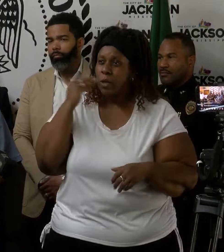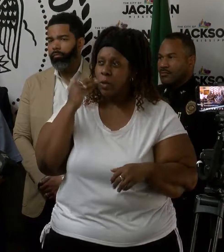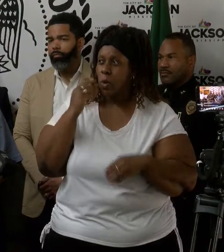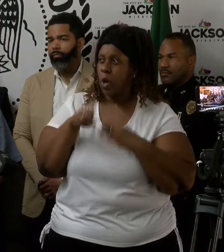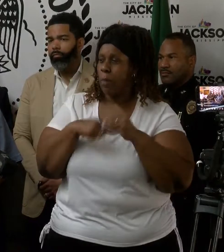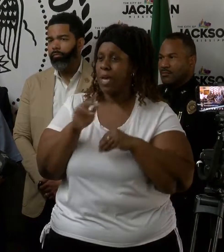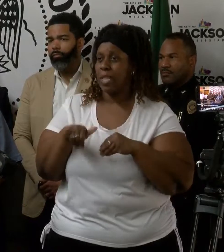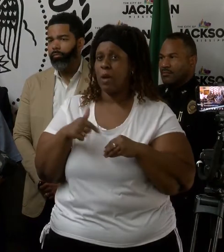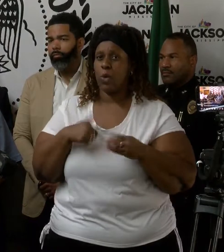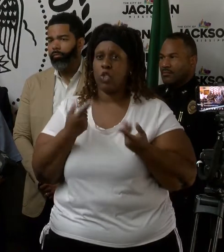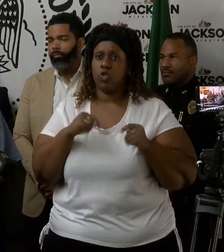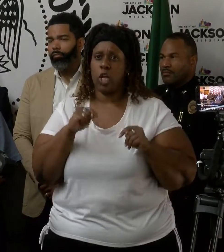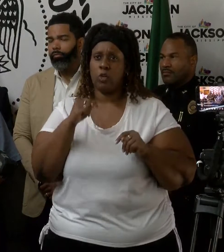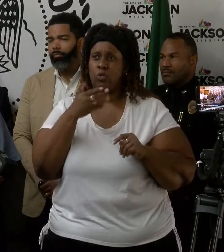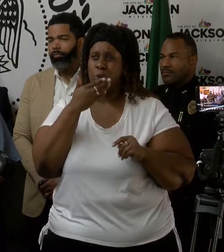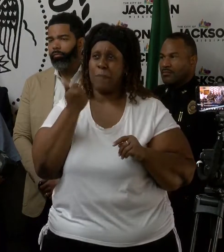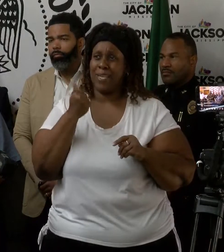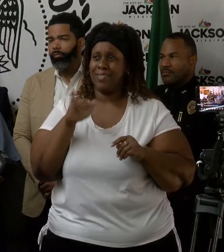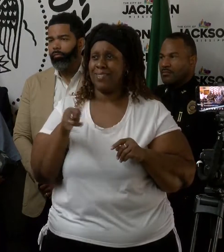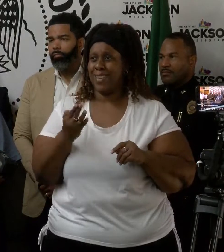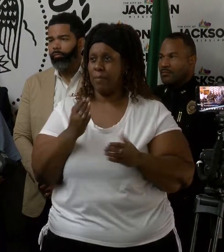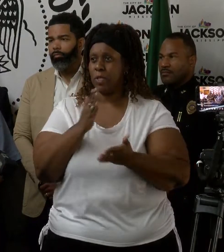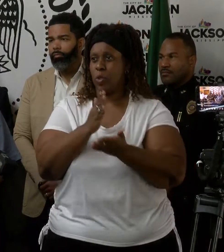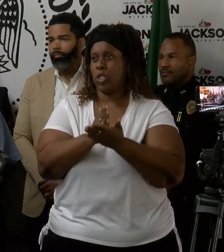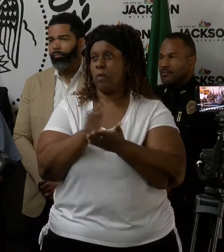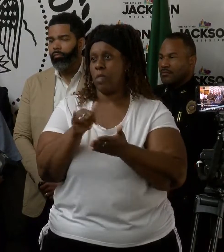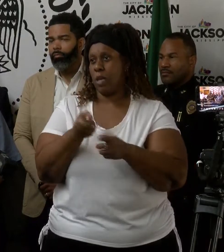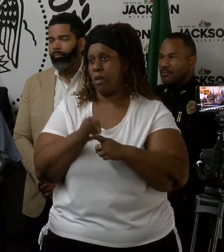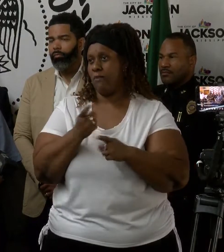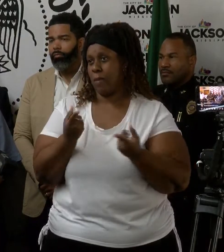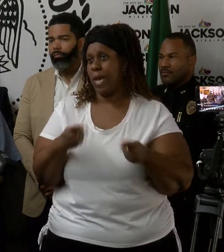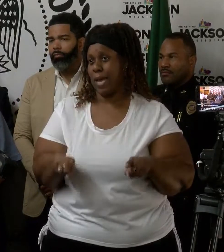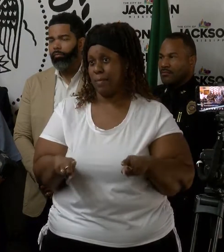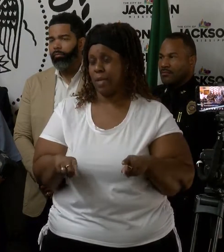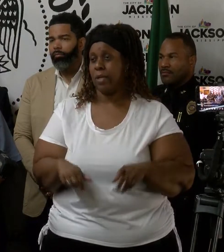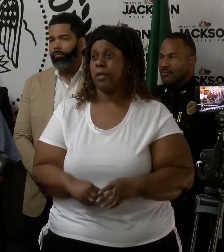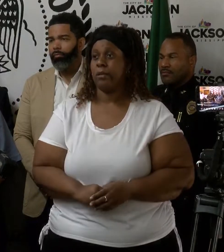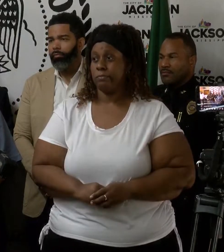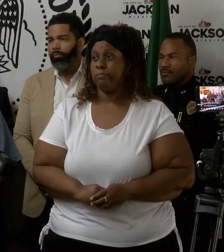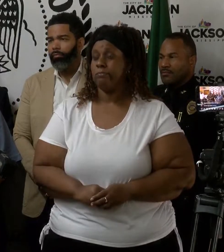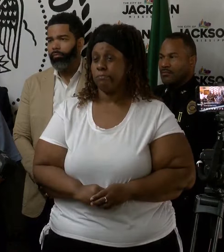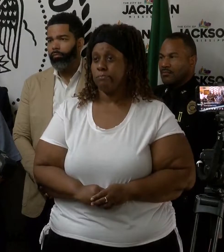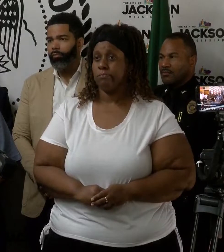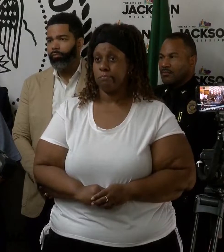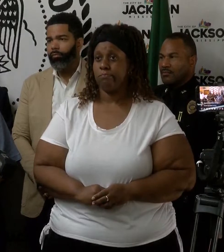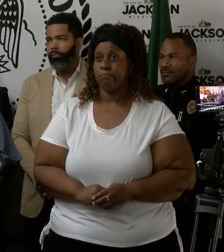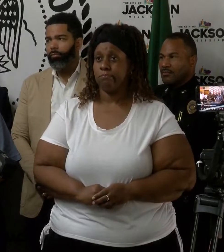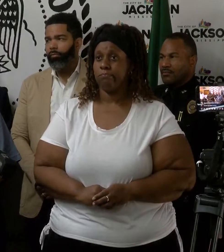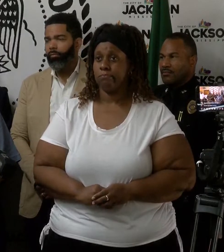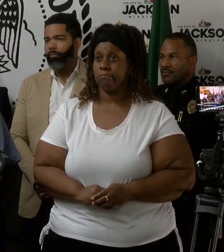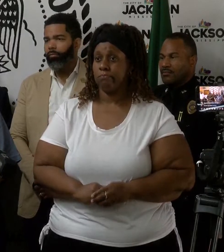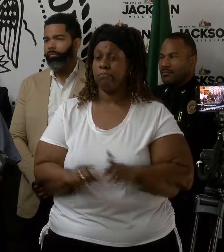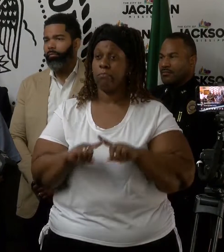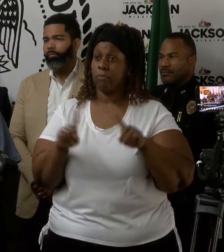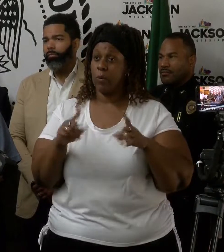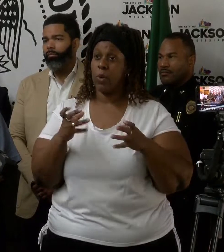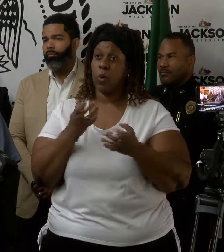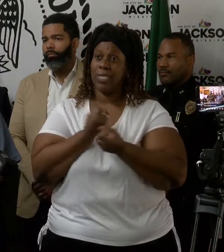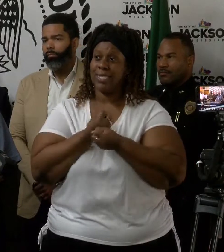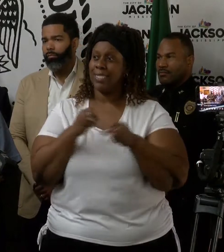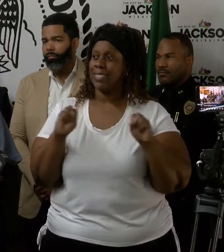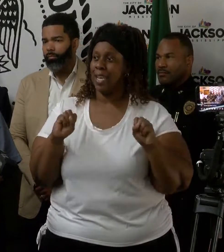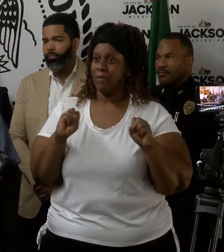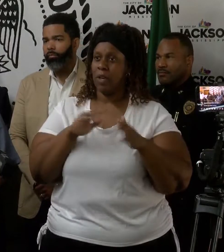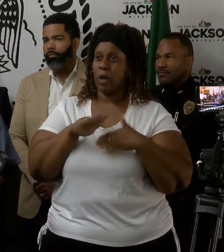want to do the best job we can to prevent that. However, the ultimate is the safety of the